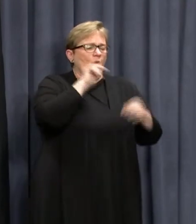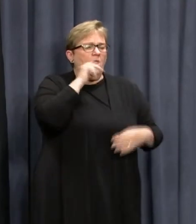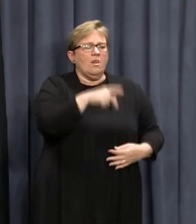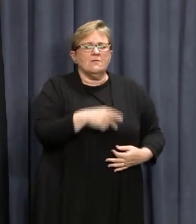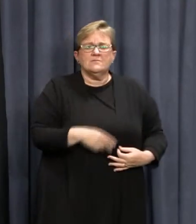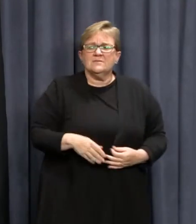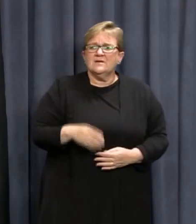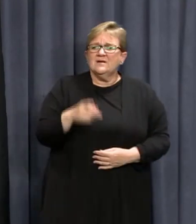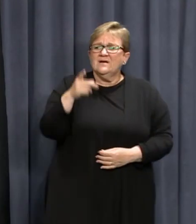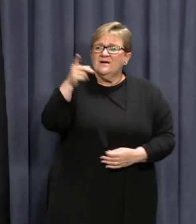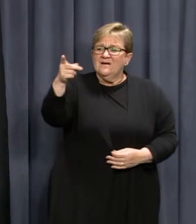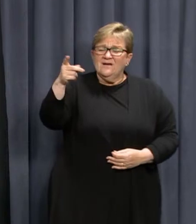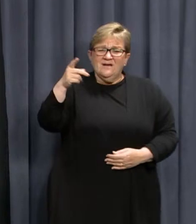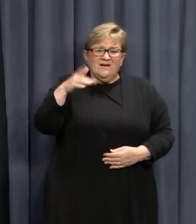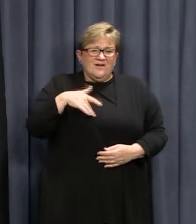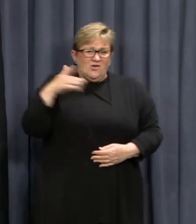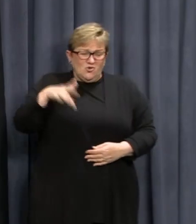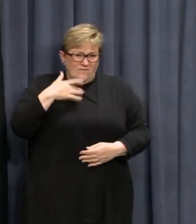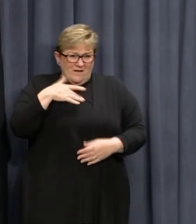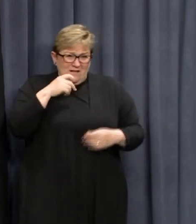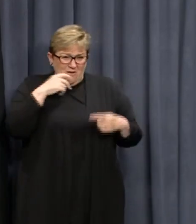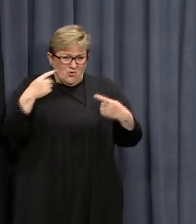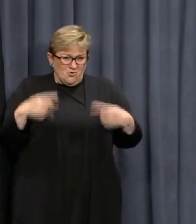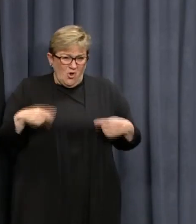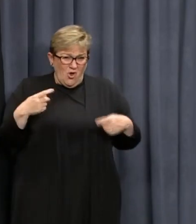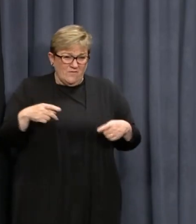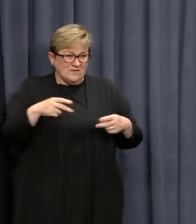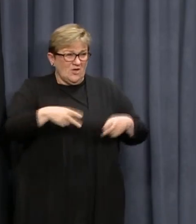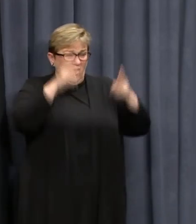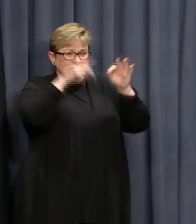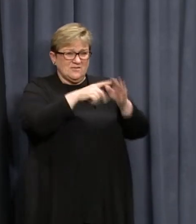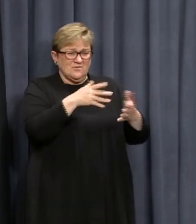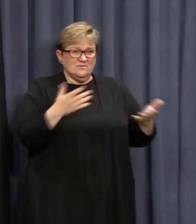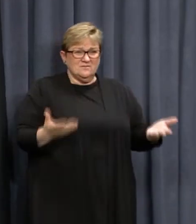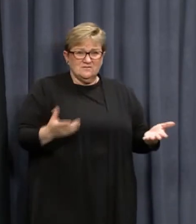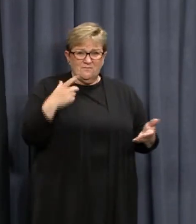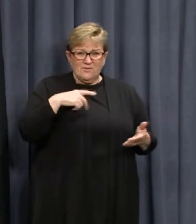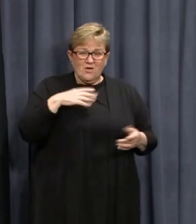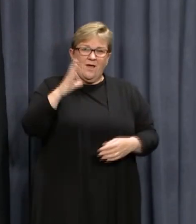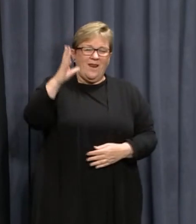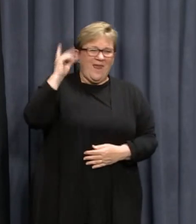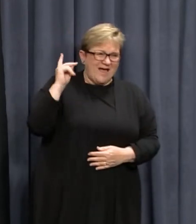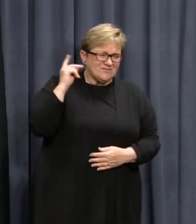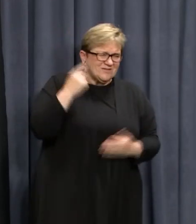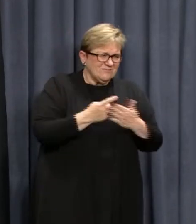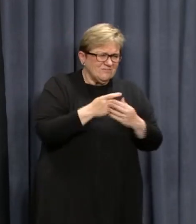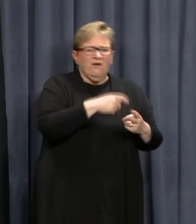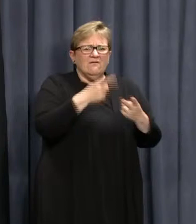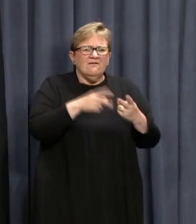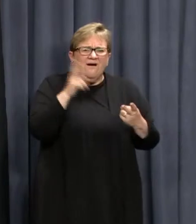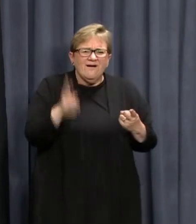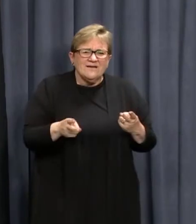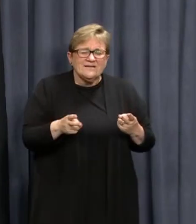you feel even more nervous about hotel quarantine given what we've seen last week and now?